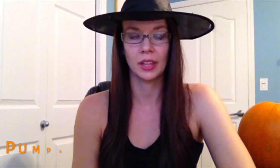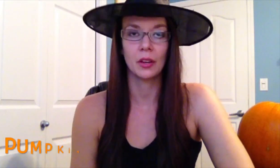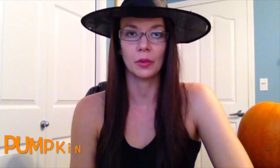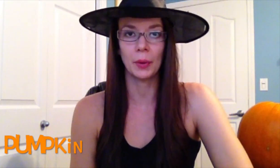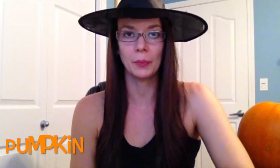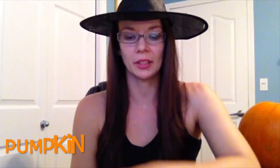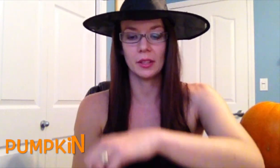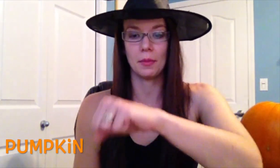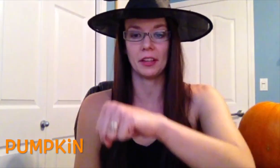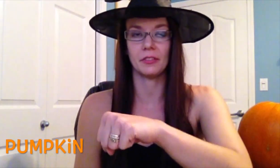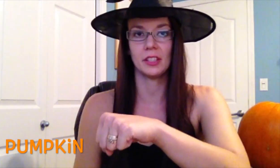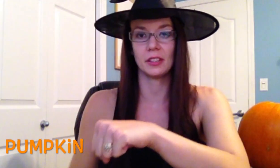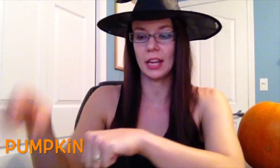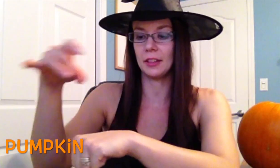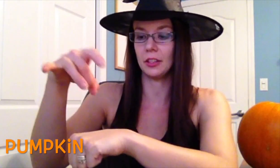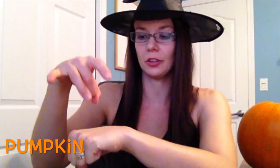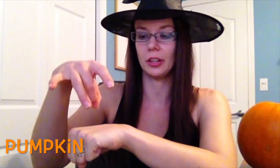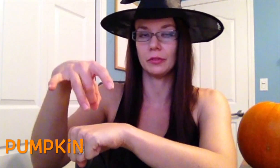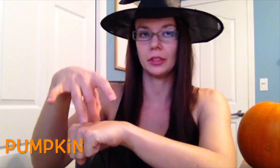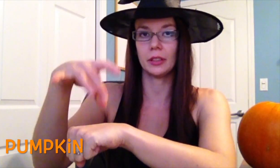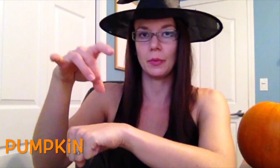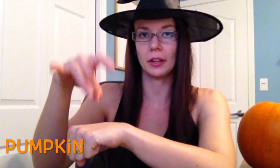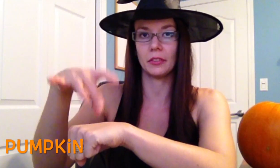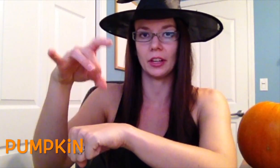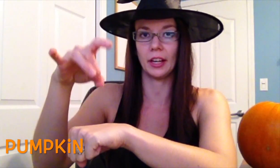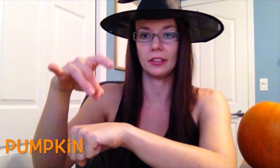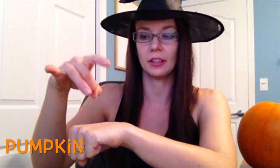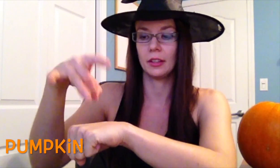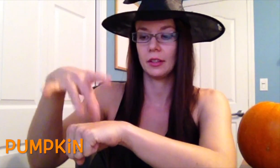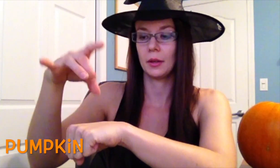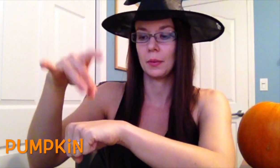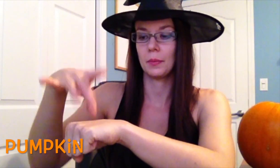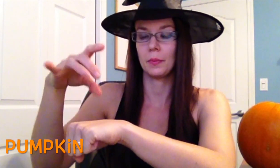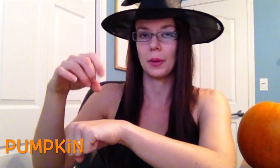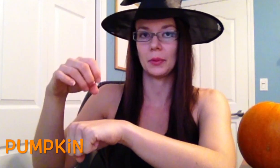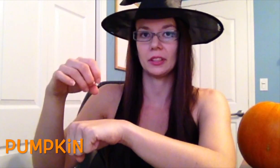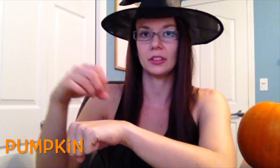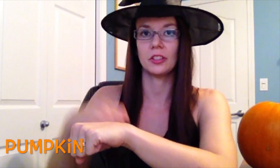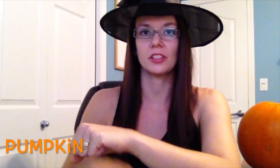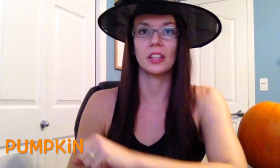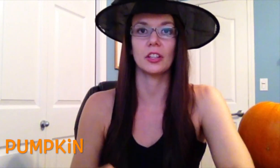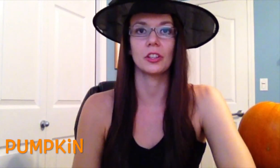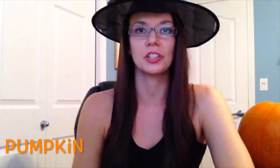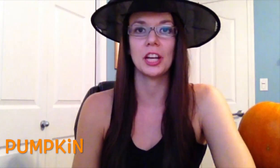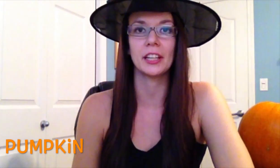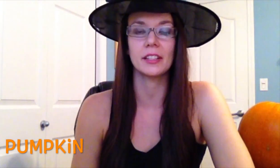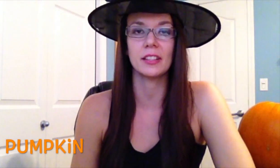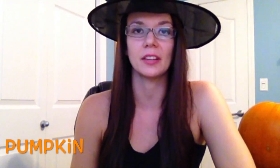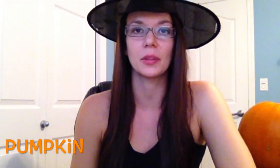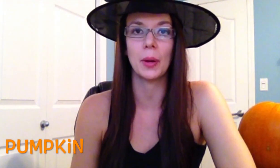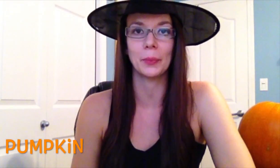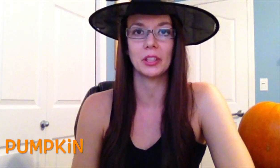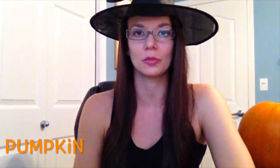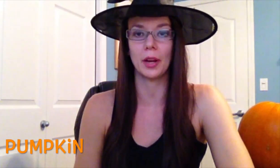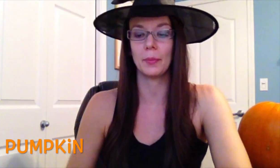For pumpkin, make a fist, and then you're going to flick the back of your hand. Pumpkin. Just like you're checking to see if the pumpkin is ripe.